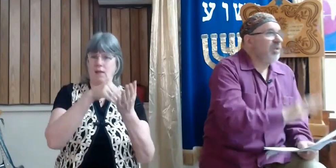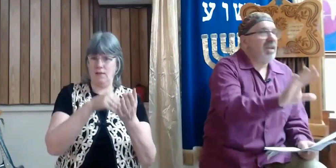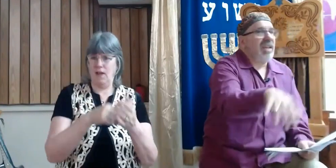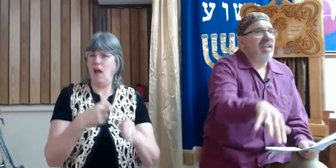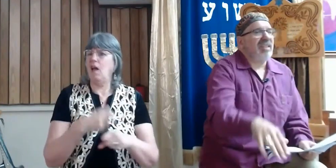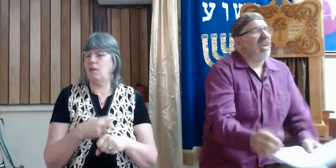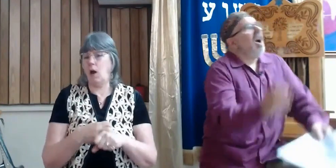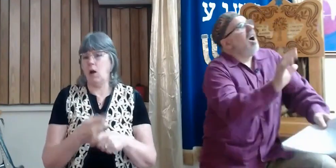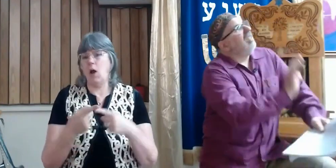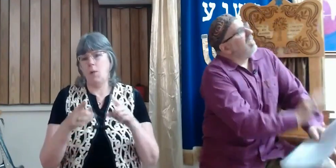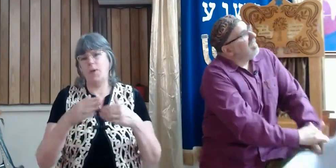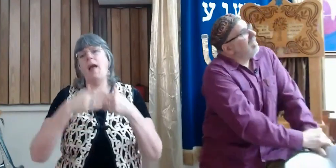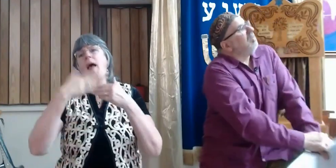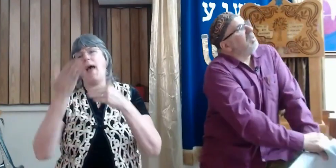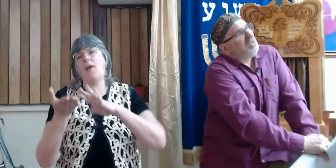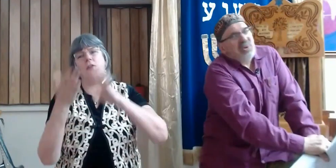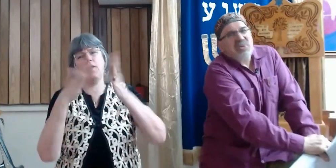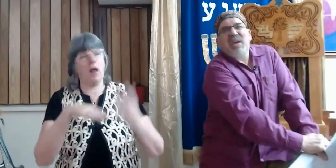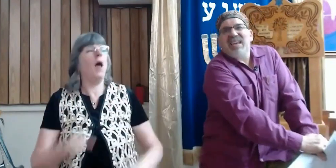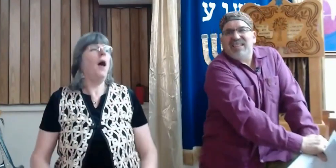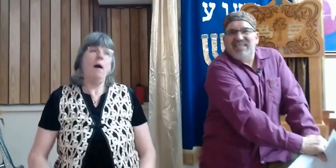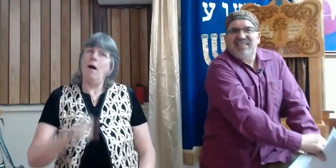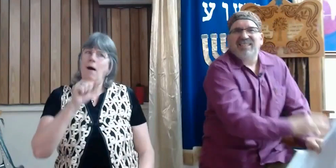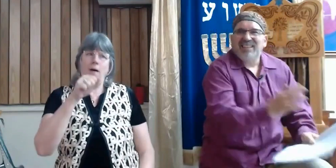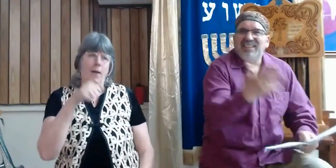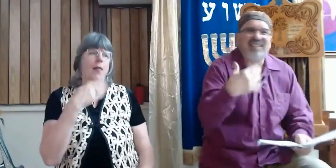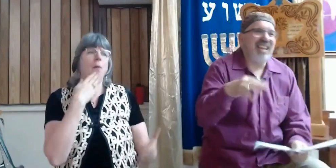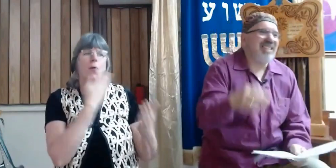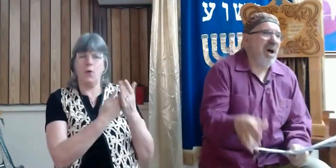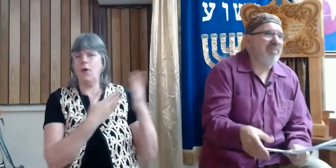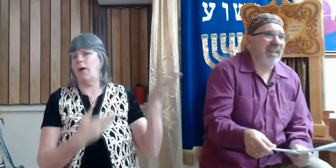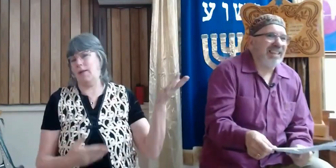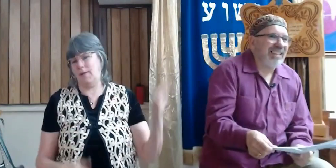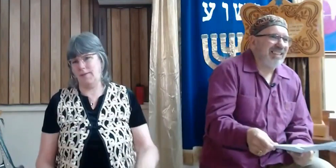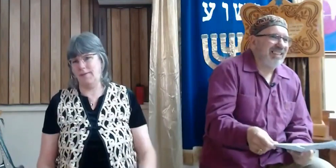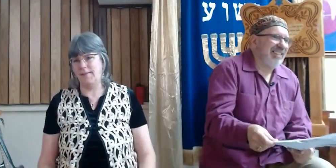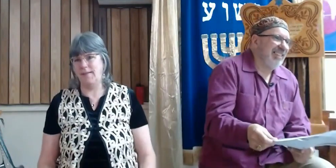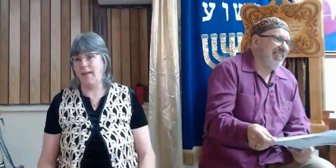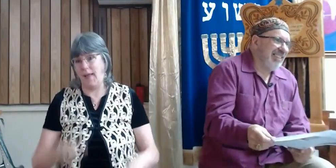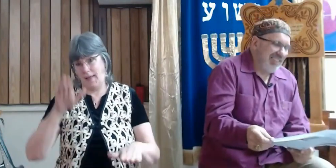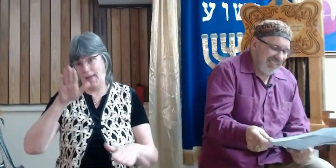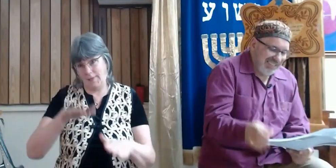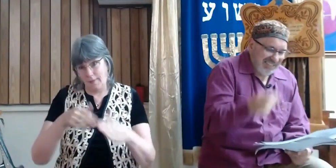But after they're dead, they're saying, ah, yes, they were so great. It's less humbling.